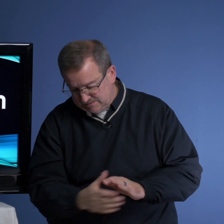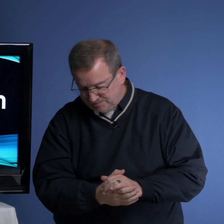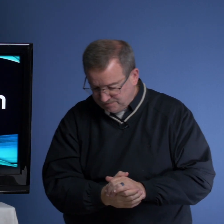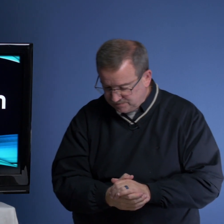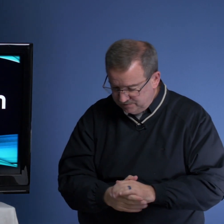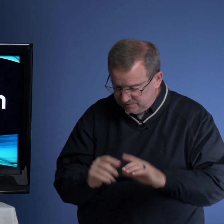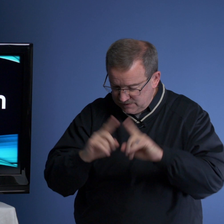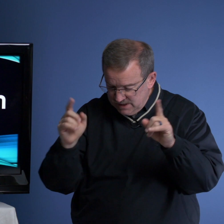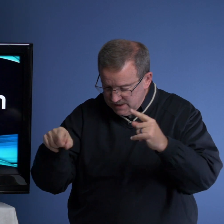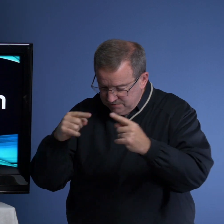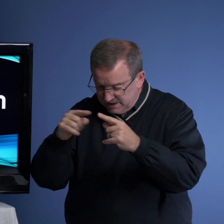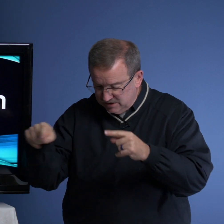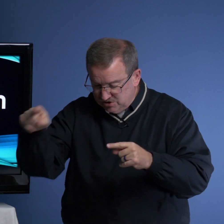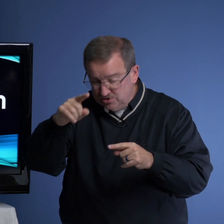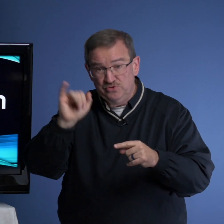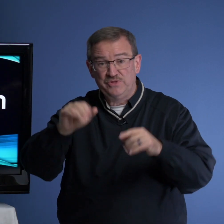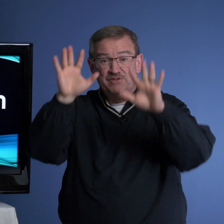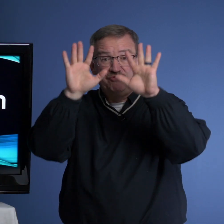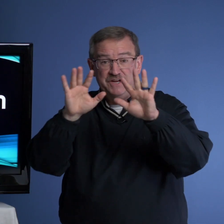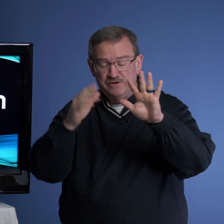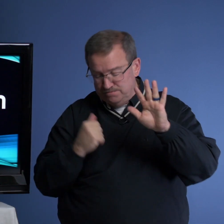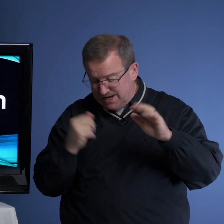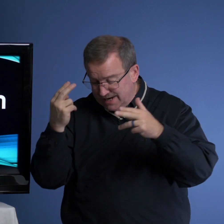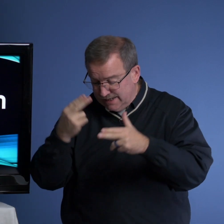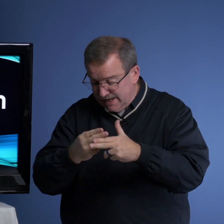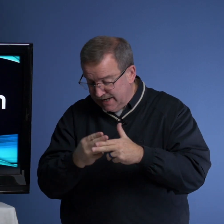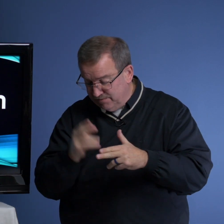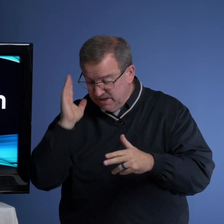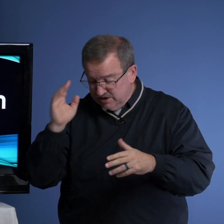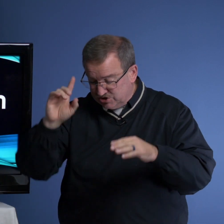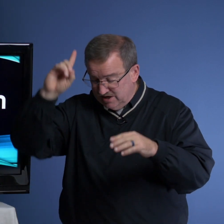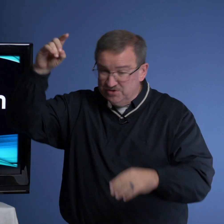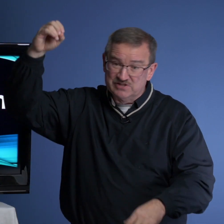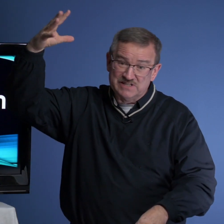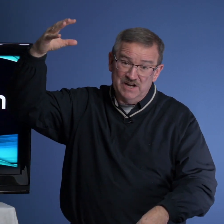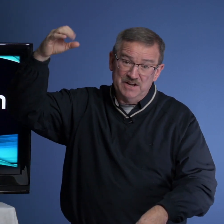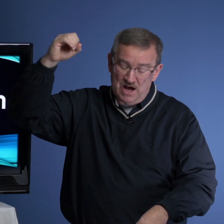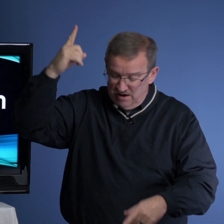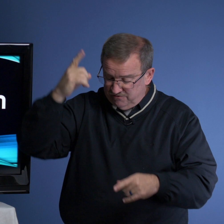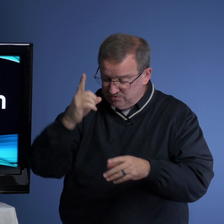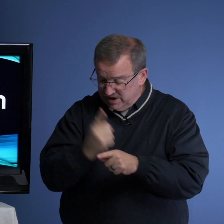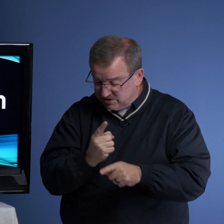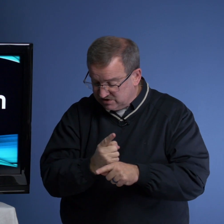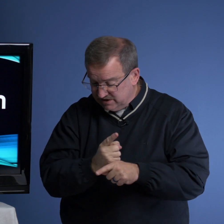But unto you that fear my name shall the son of righteousness